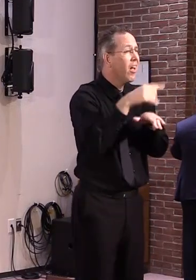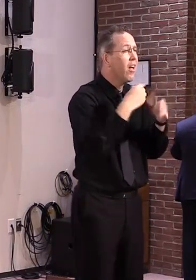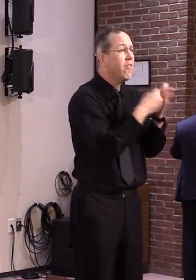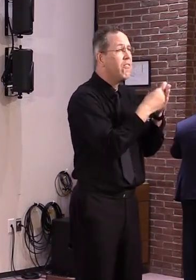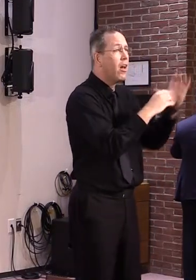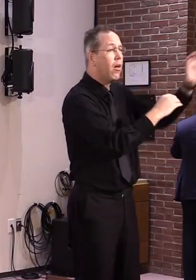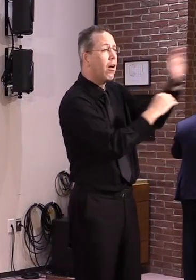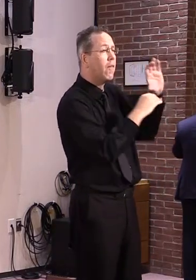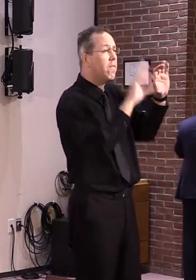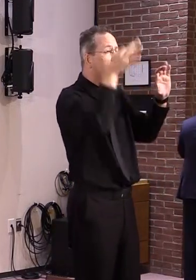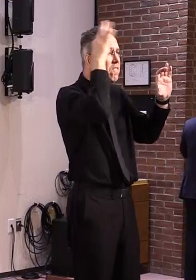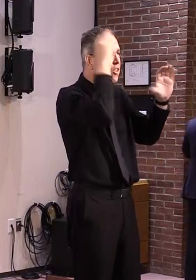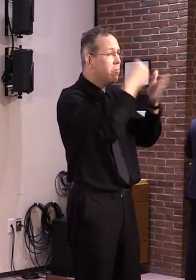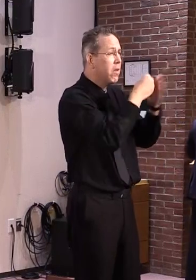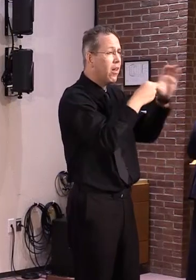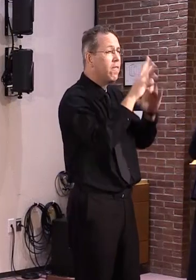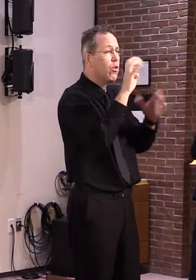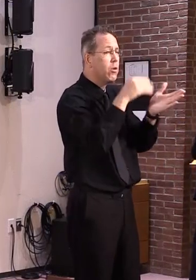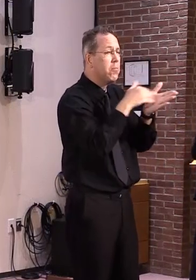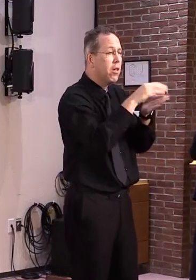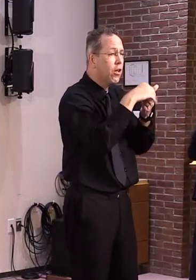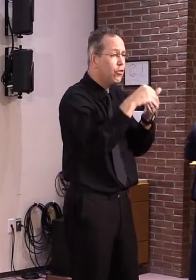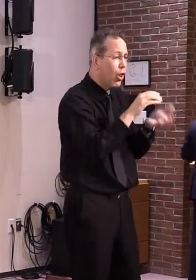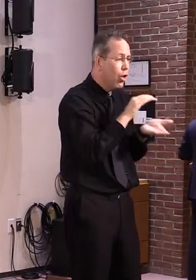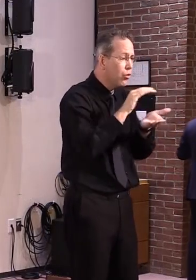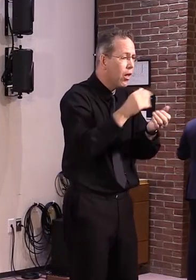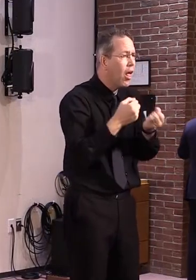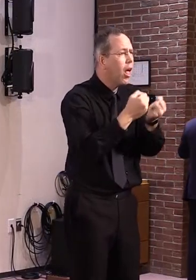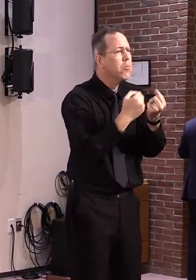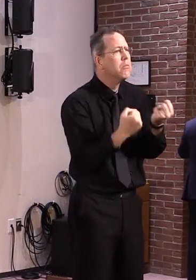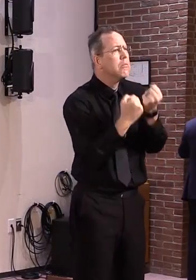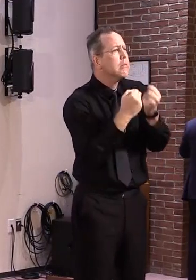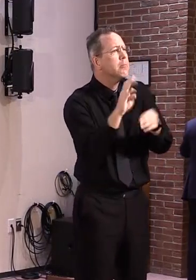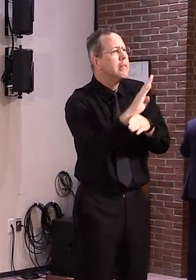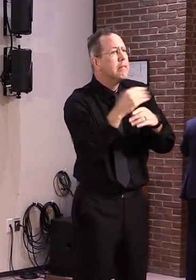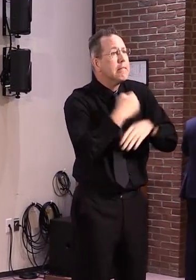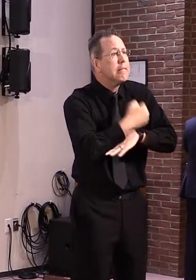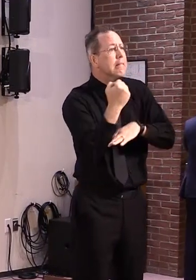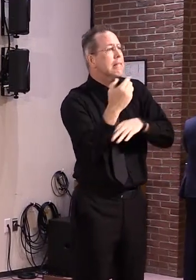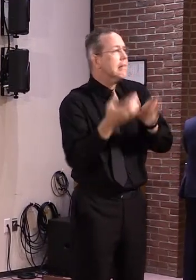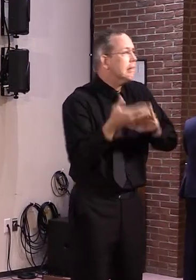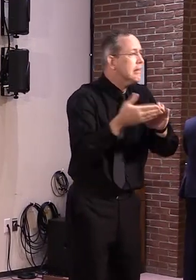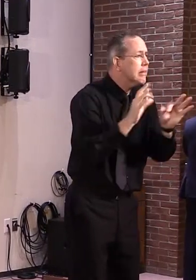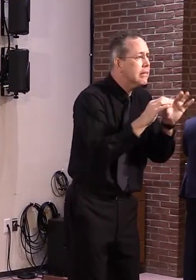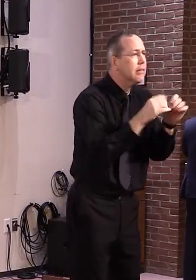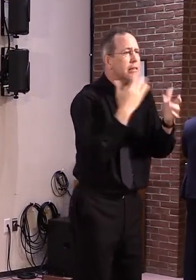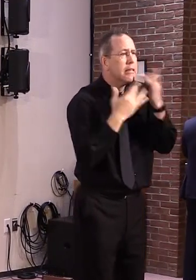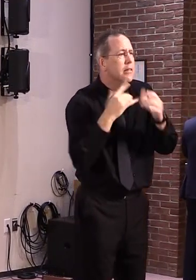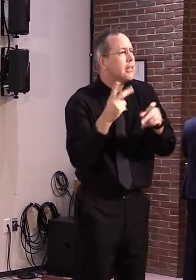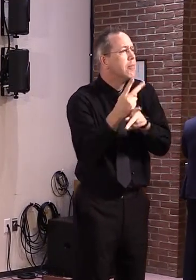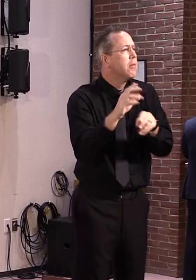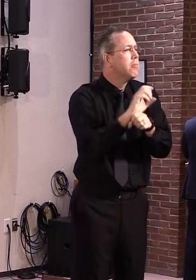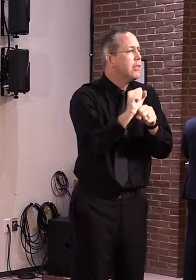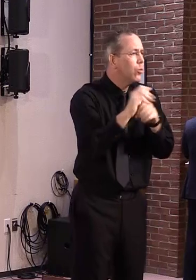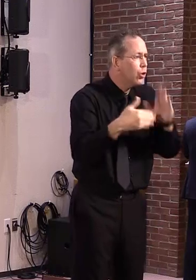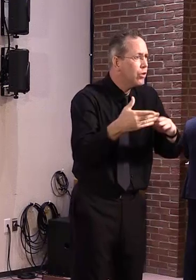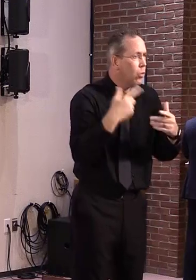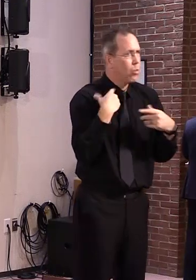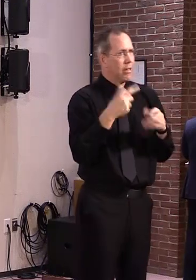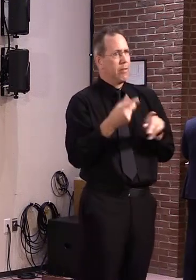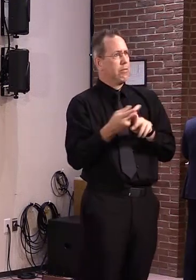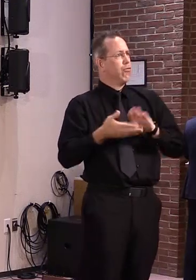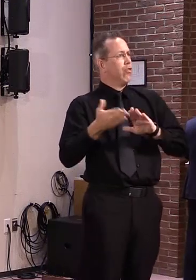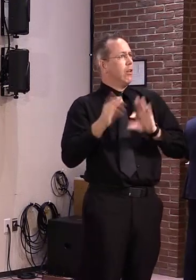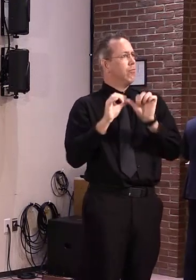employers survive this pandemic and build a foundation to grow and thrive in the future. These funds came from the Federal